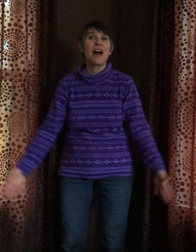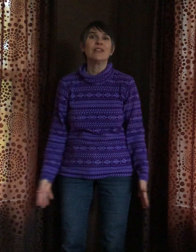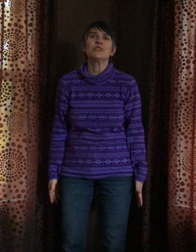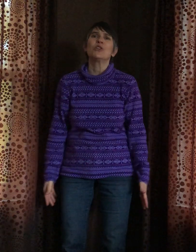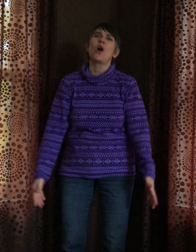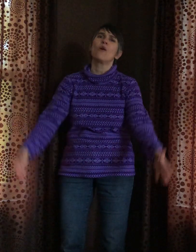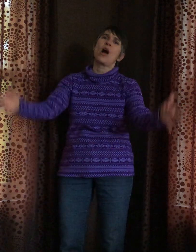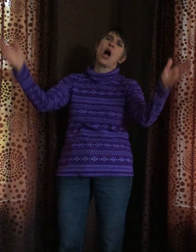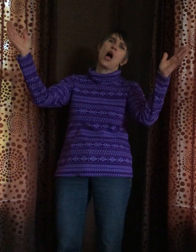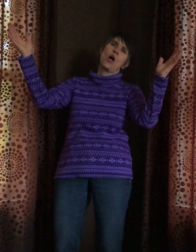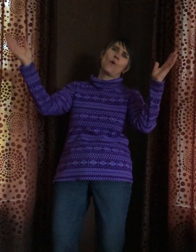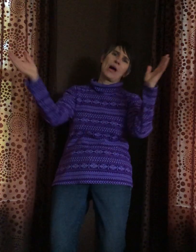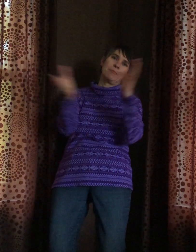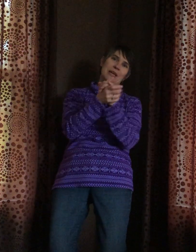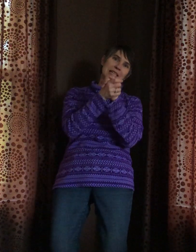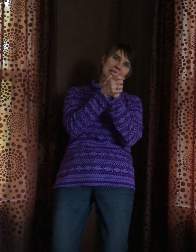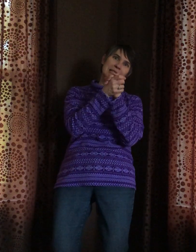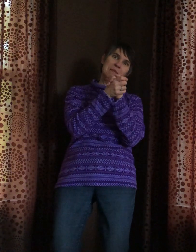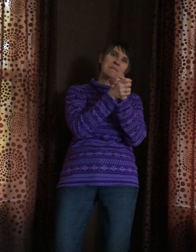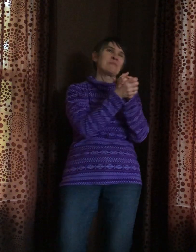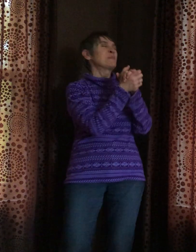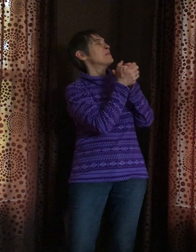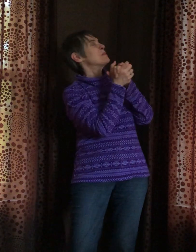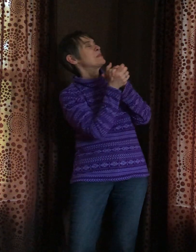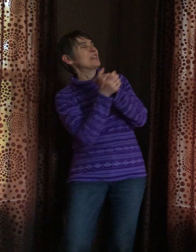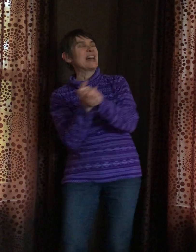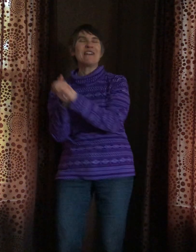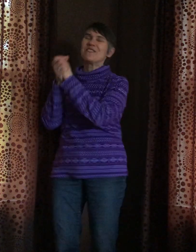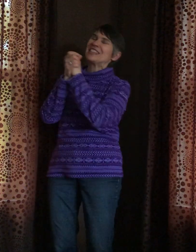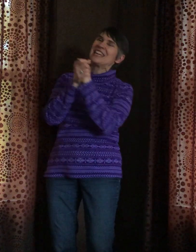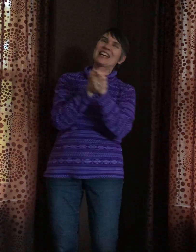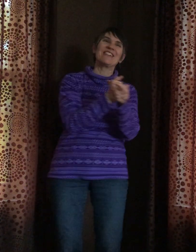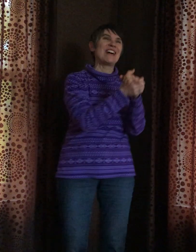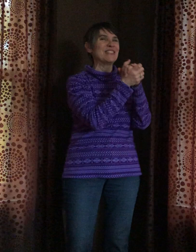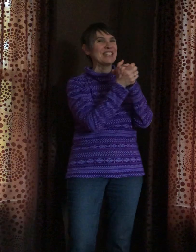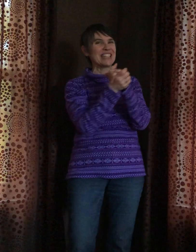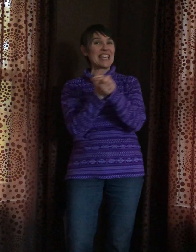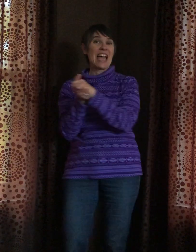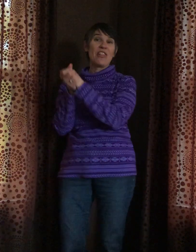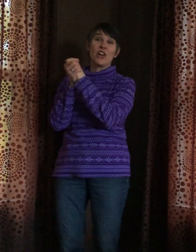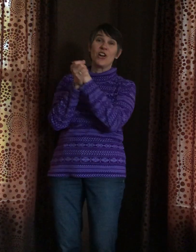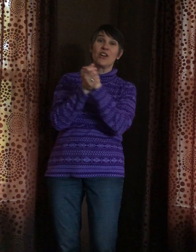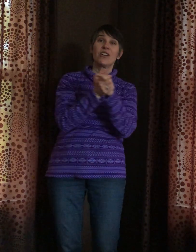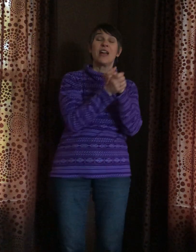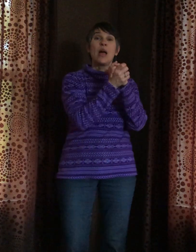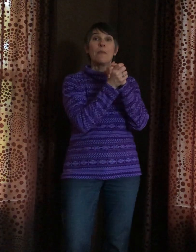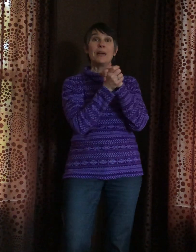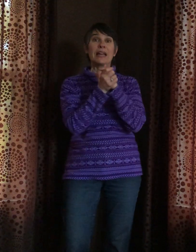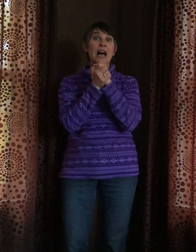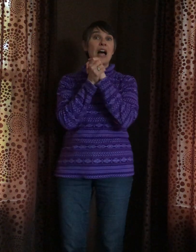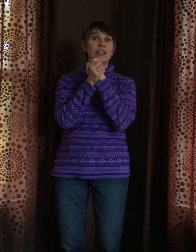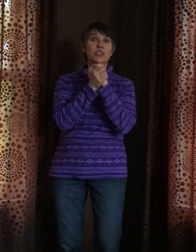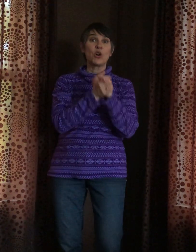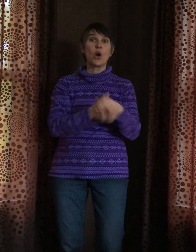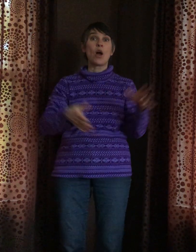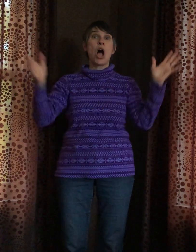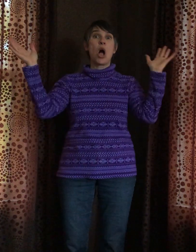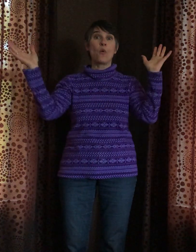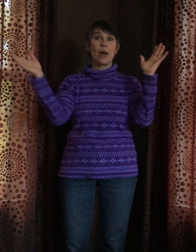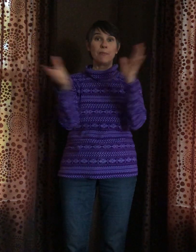you're all one piece. Everything grows together because you're all one